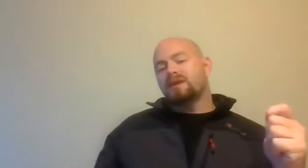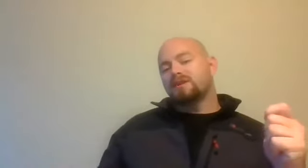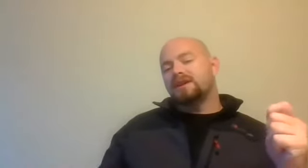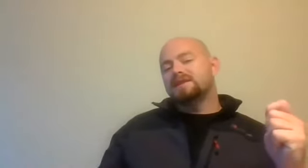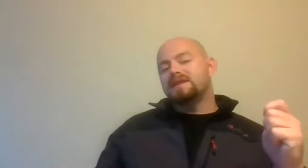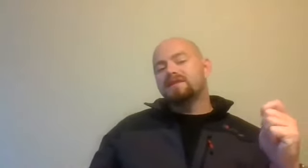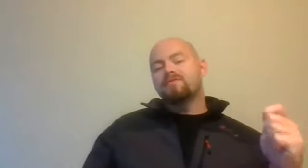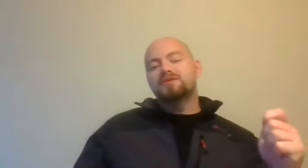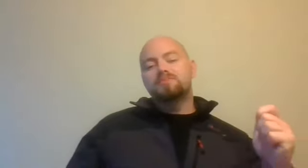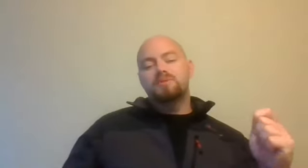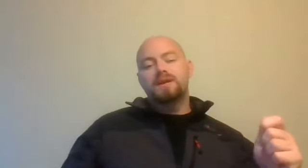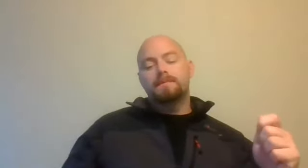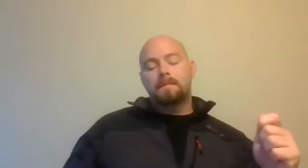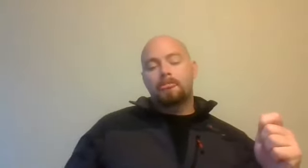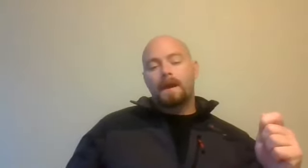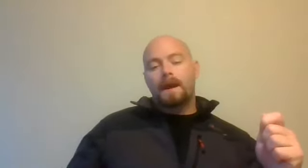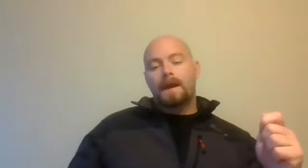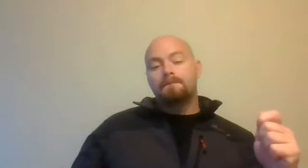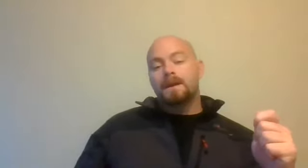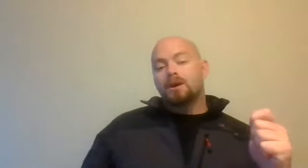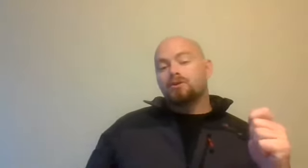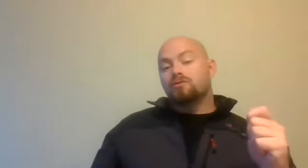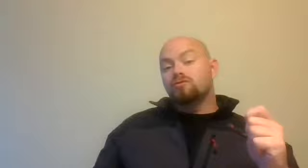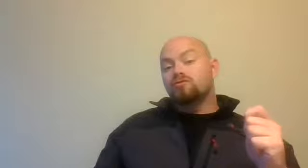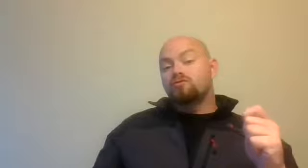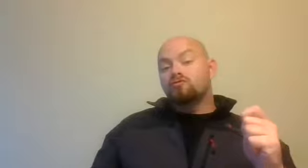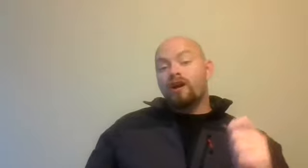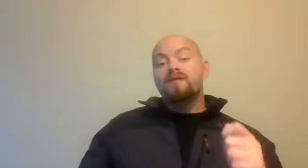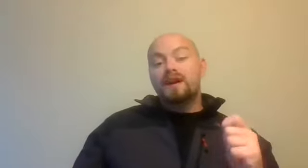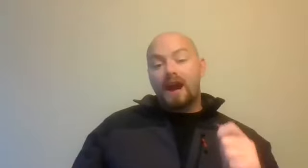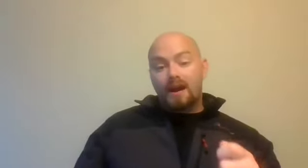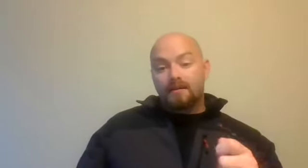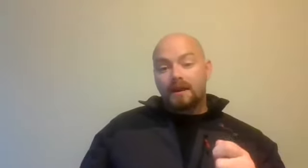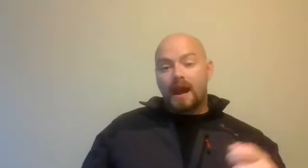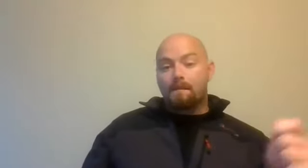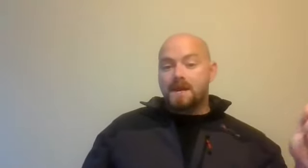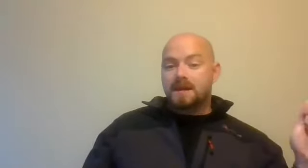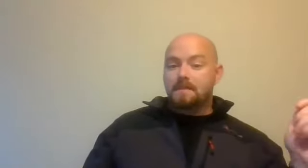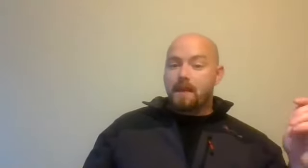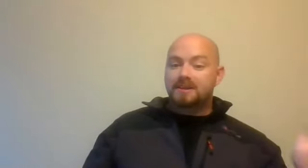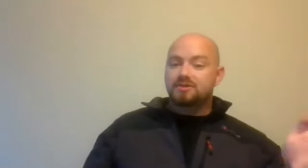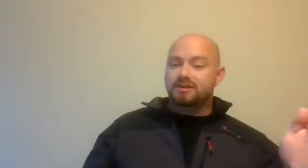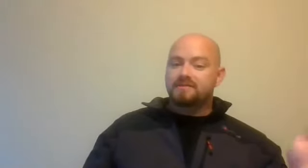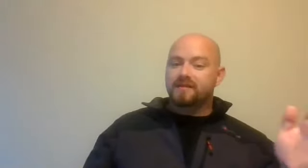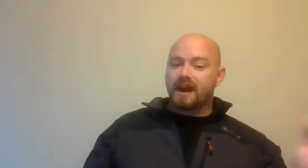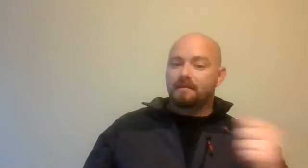put it down to it's the difference between driving a car and being in the passenger seat of the car.